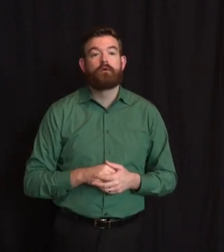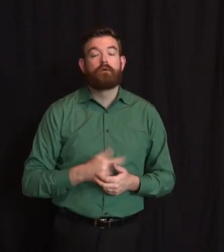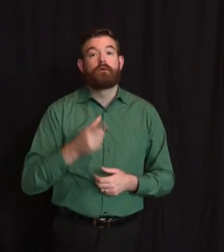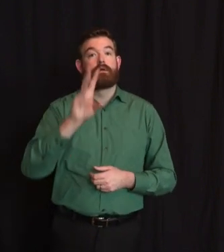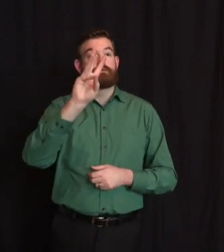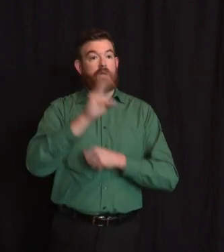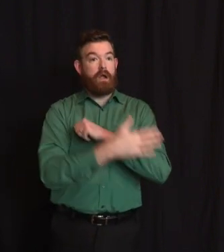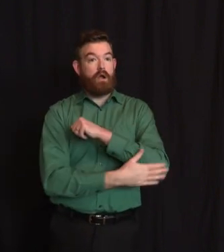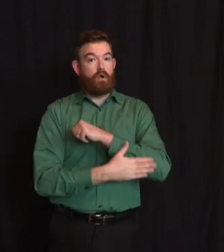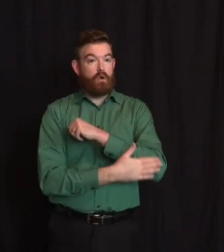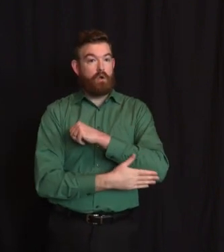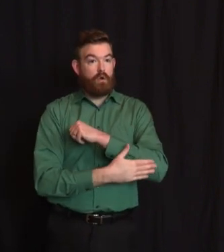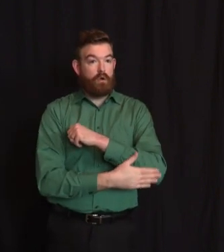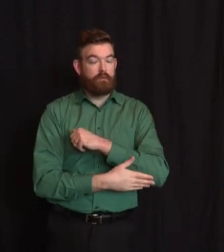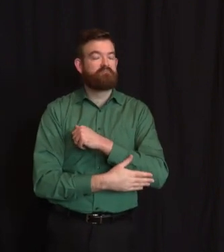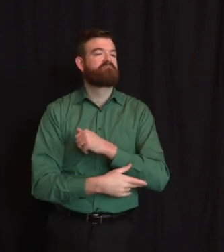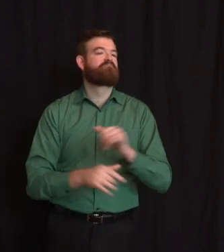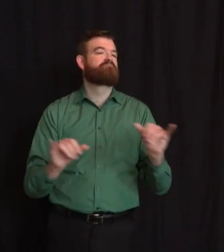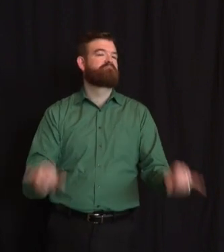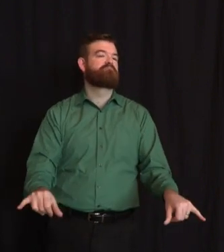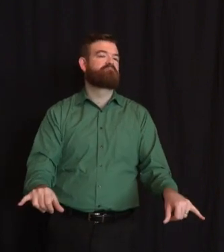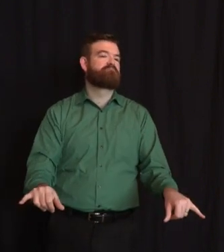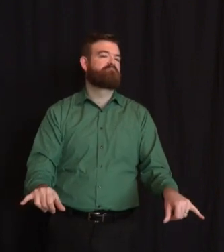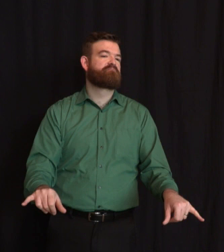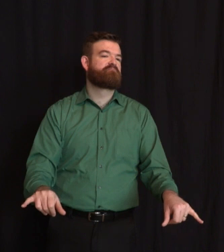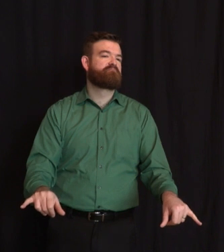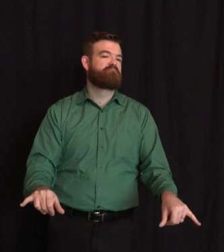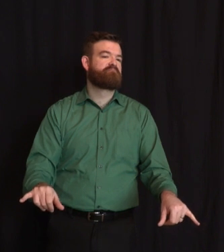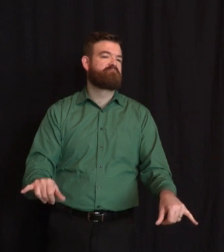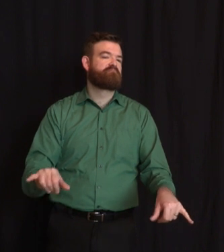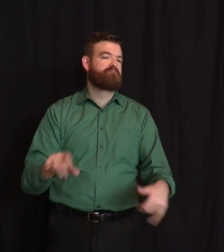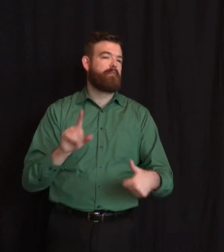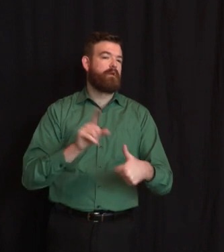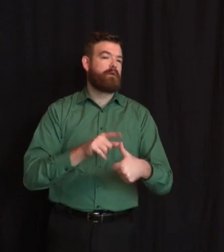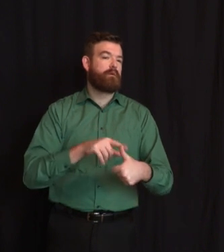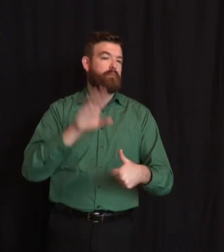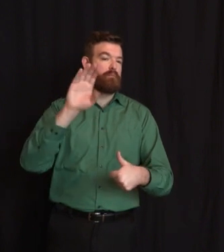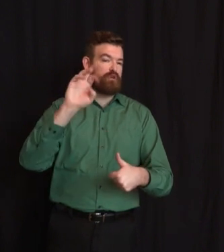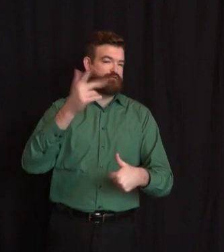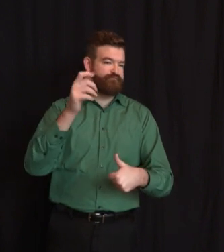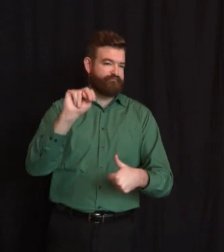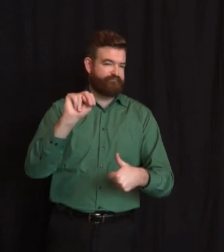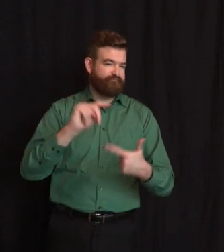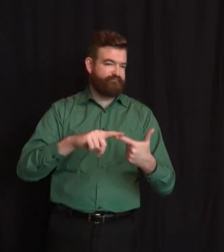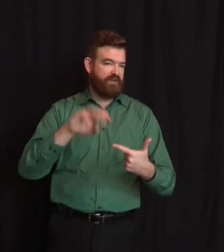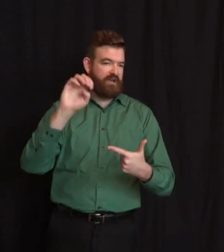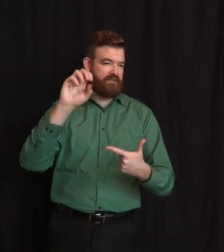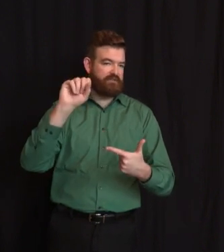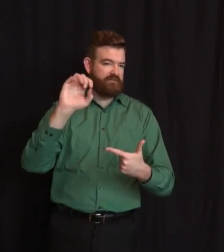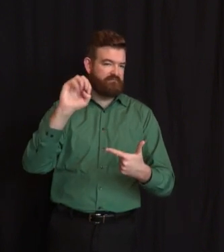weeks. Bergen, Essex, Hudson, Union, Passaic, and Middlesex.